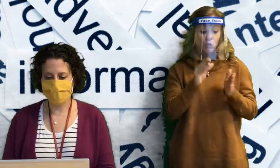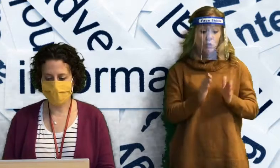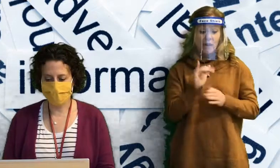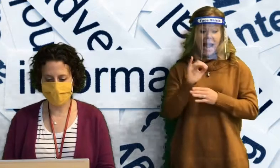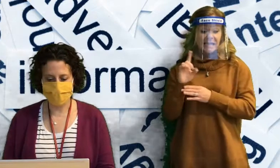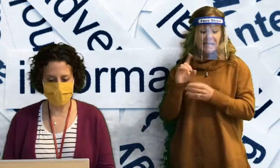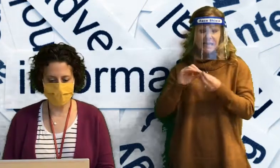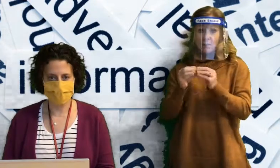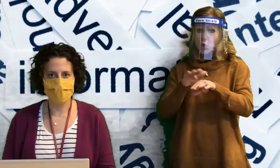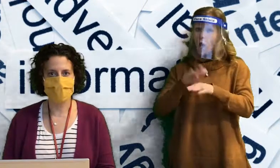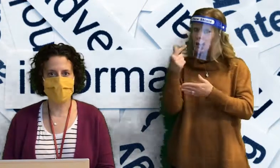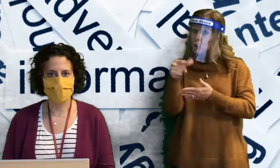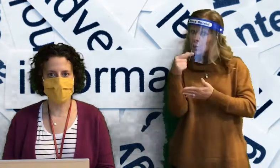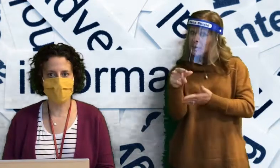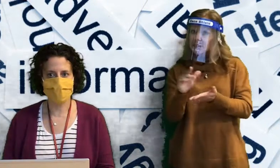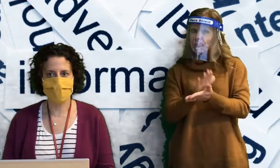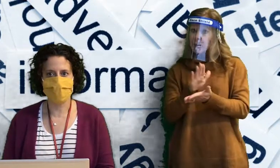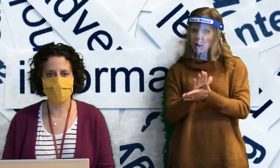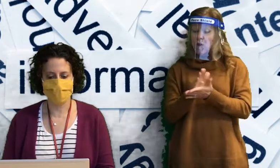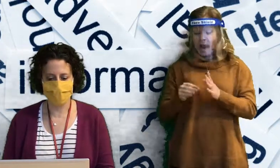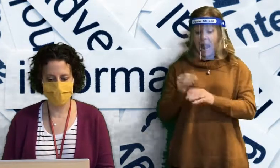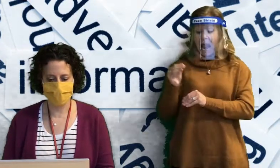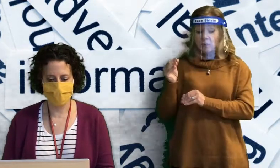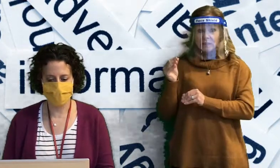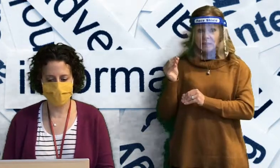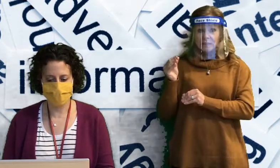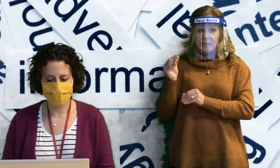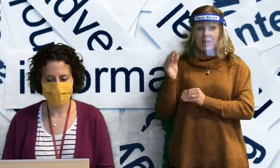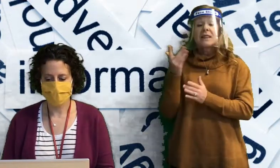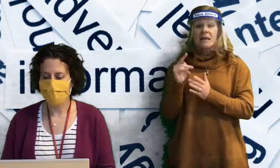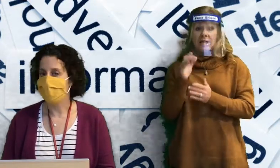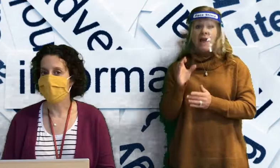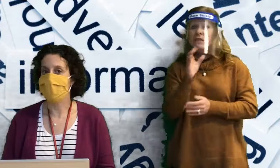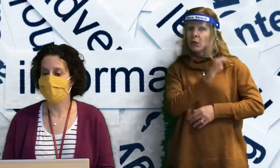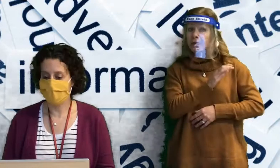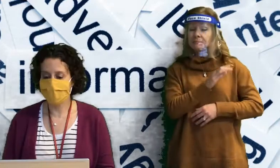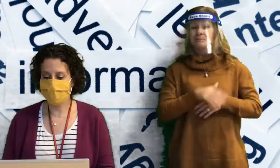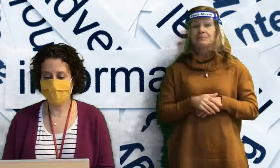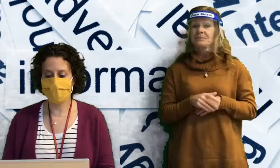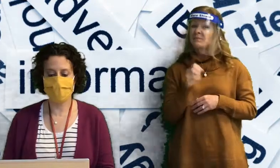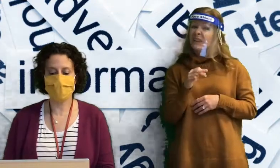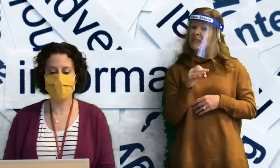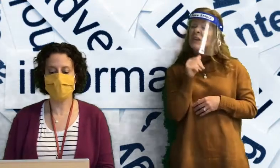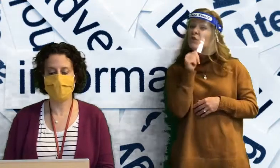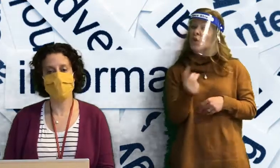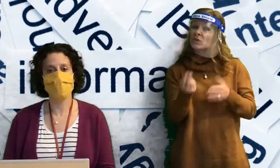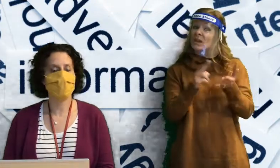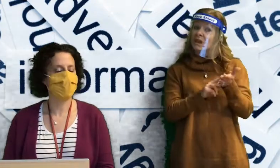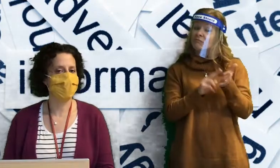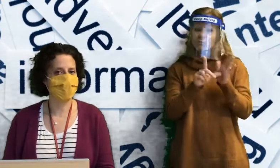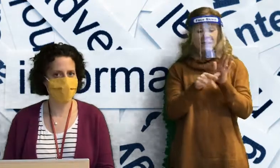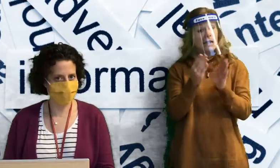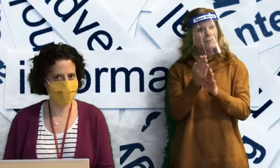on the green paper right outside the cafeteria. If you do not sign up for the late bus,